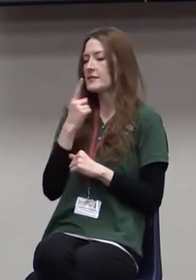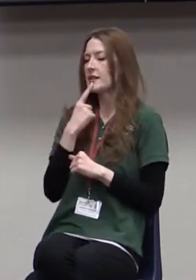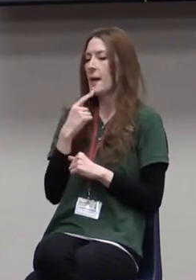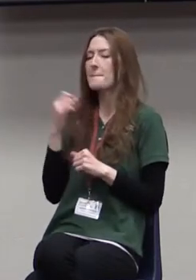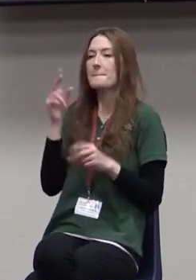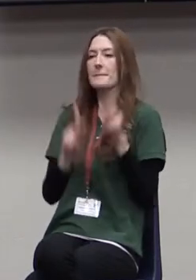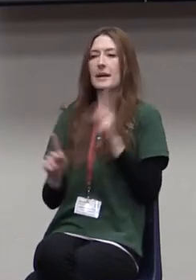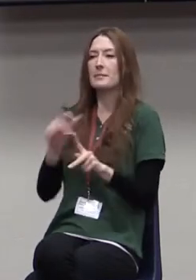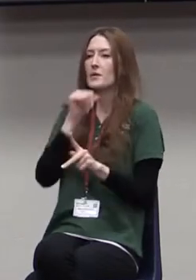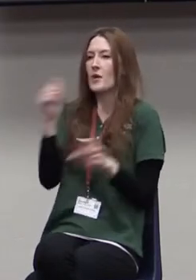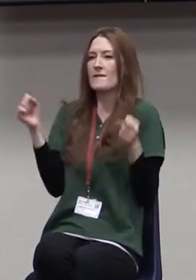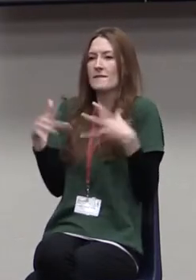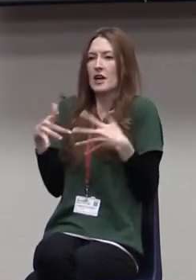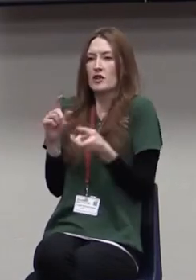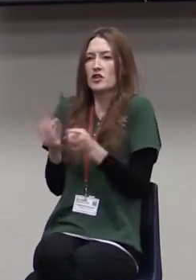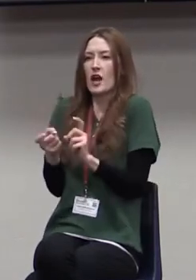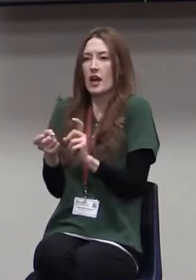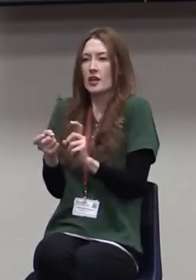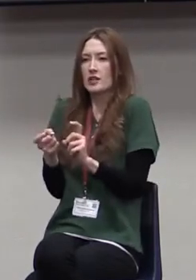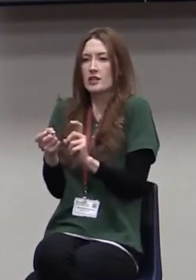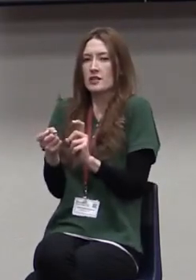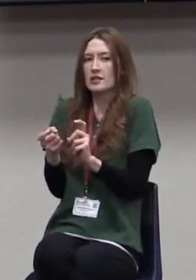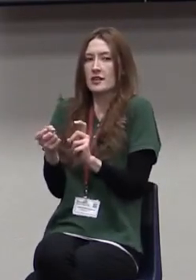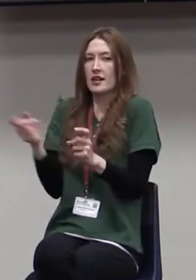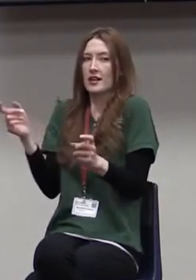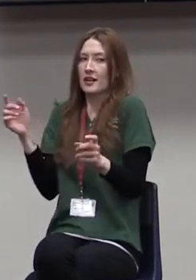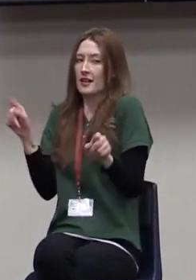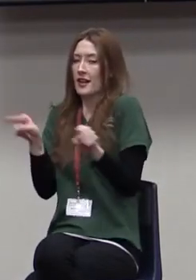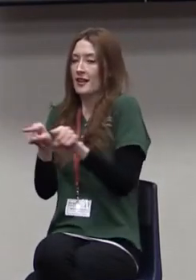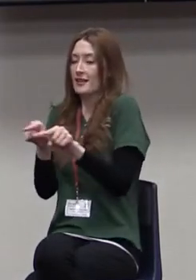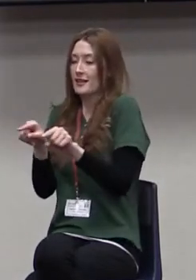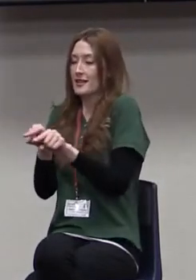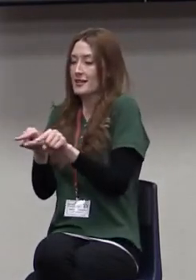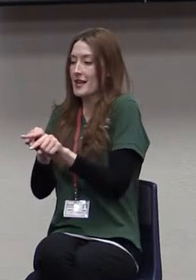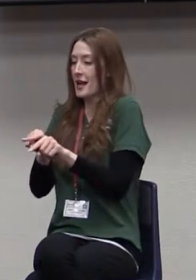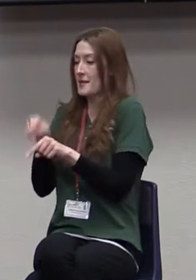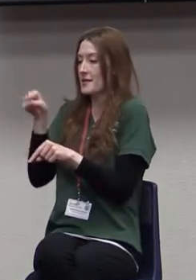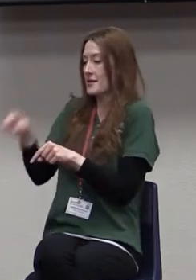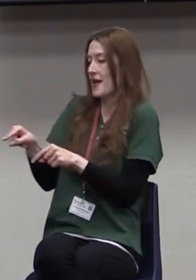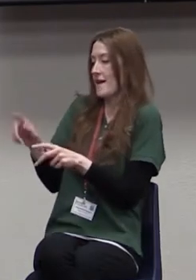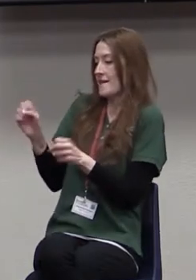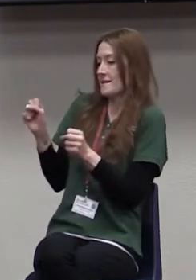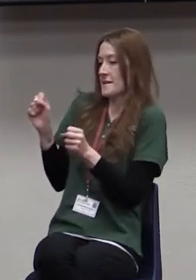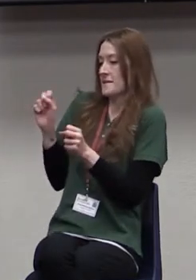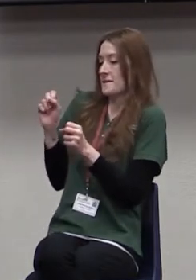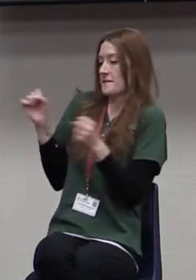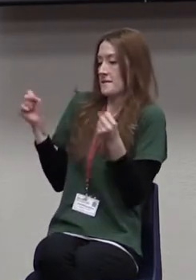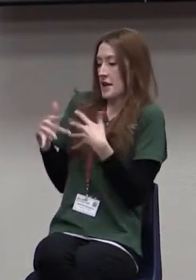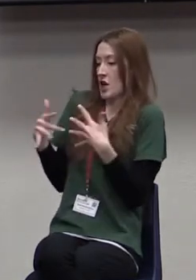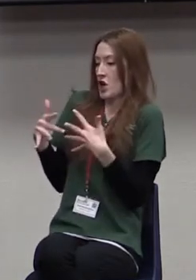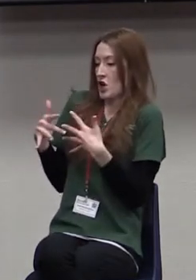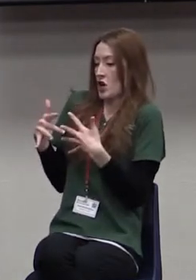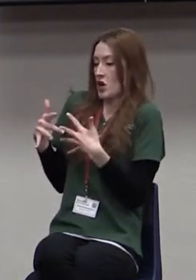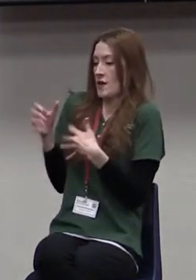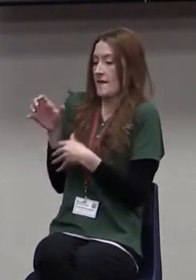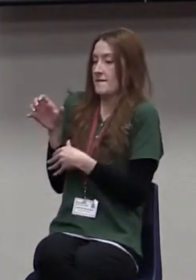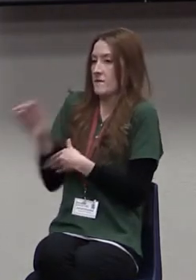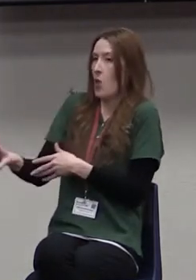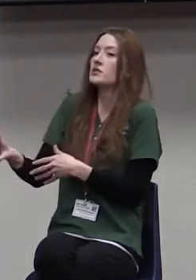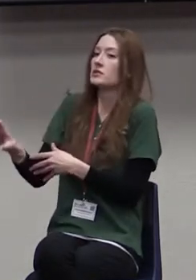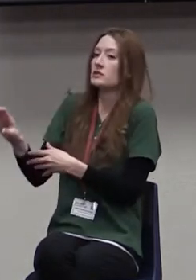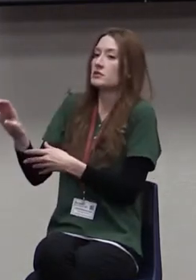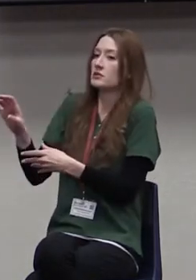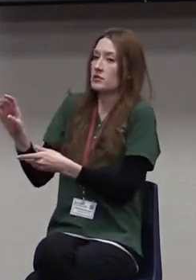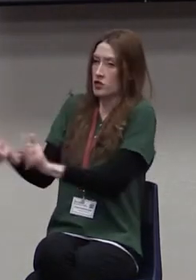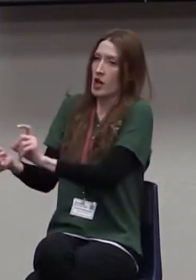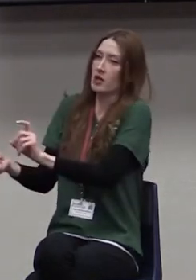change as much as they fear or hate the way we try to change them. And that's really true. Now, a